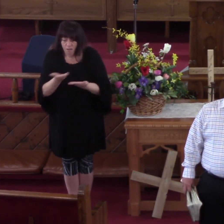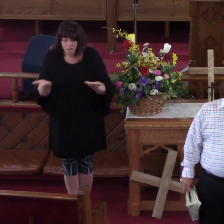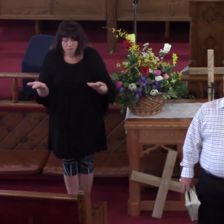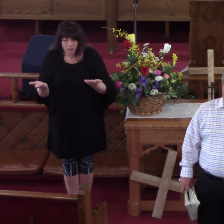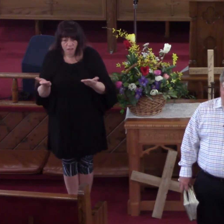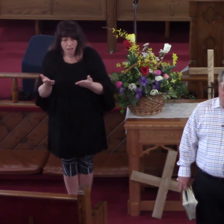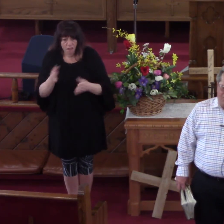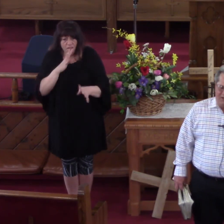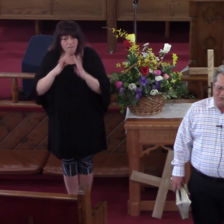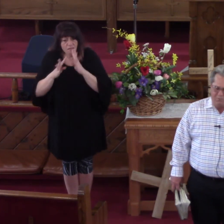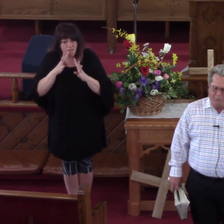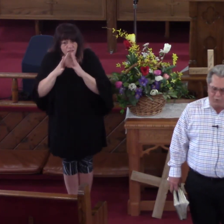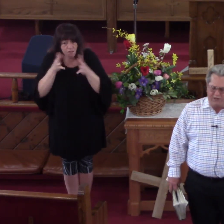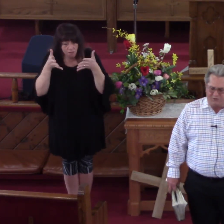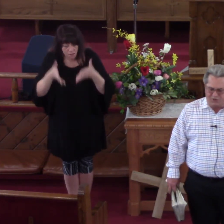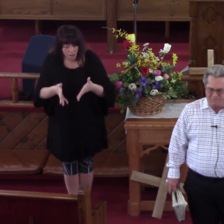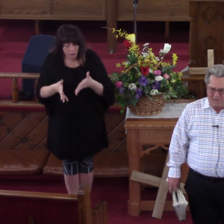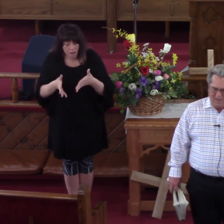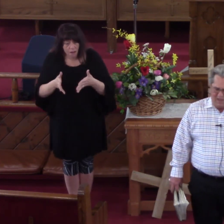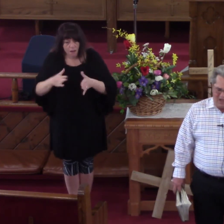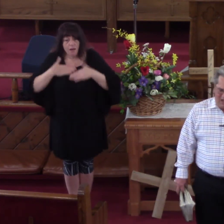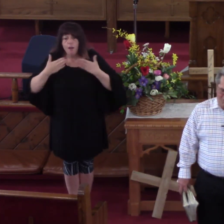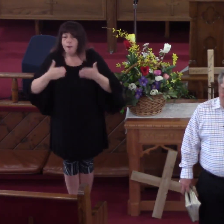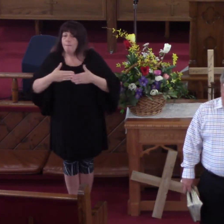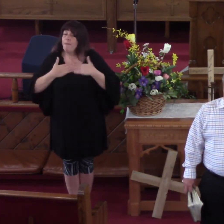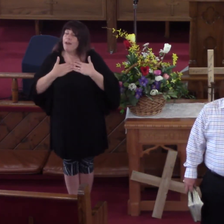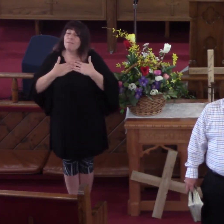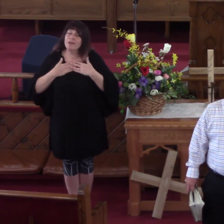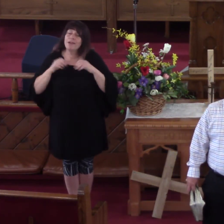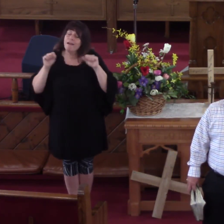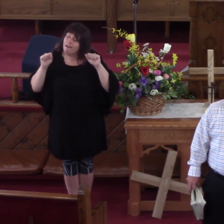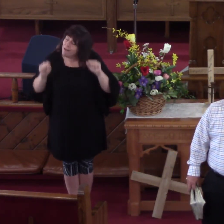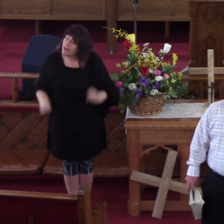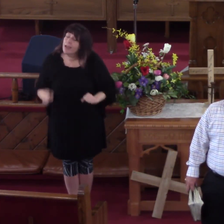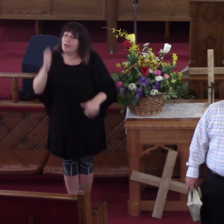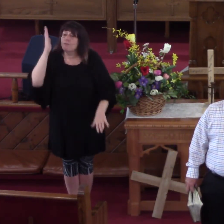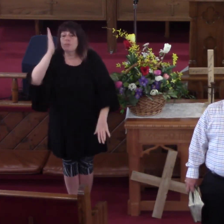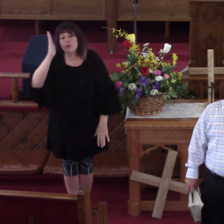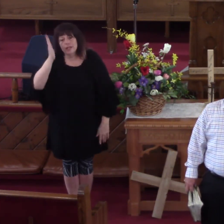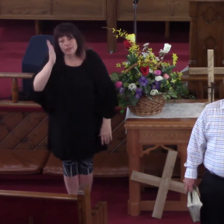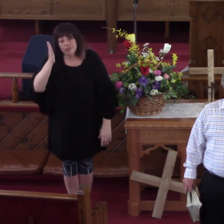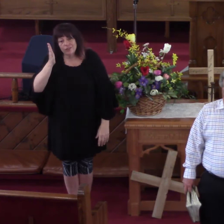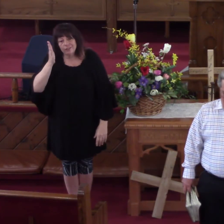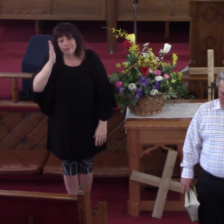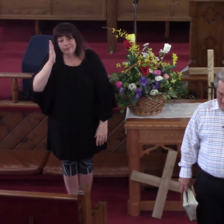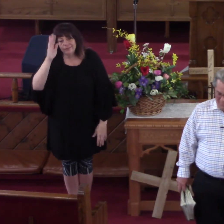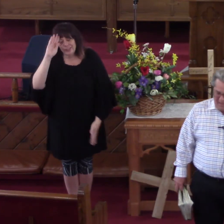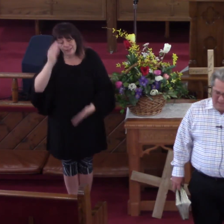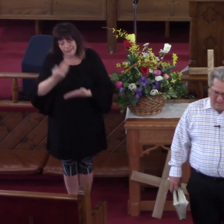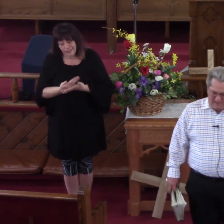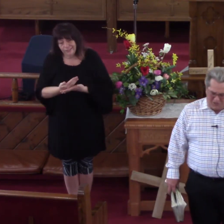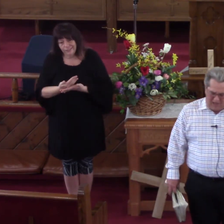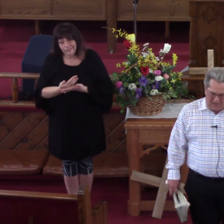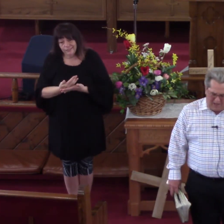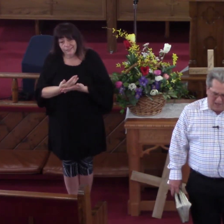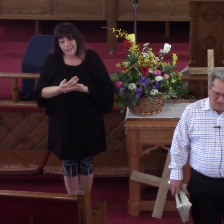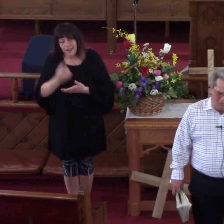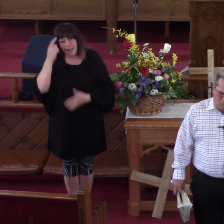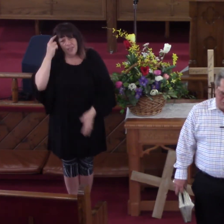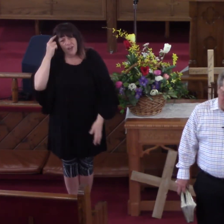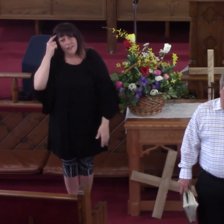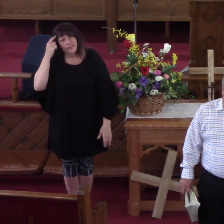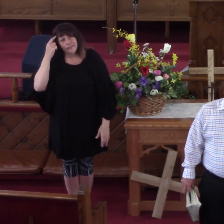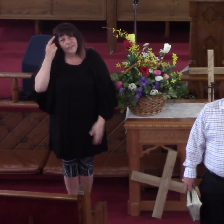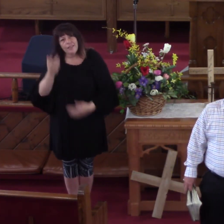Opportunity This Morning To Preach Unt That Son And I Began To Think This Morning As I